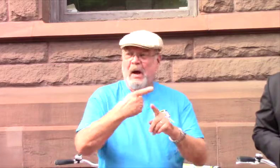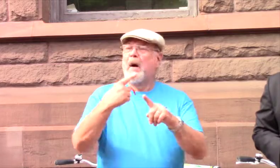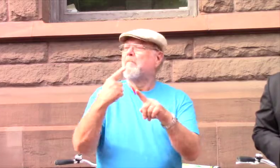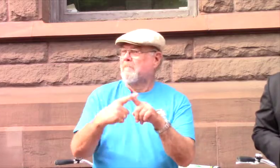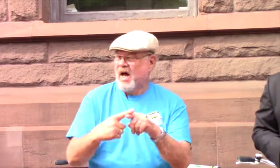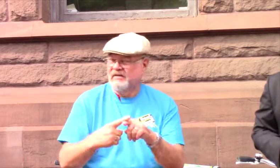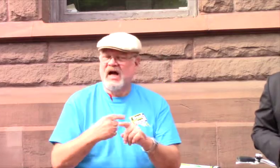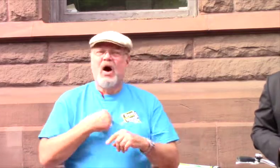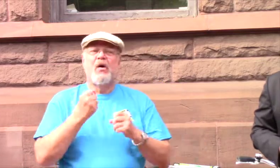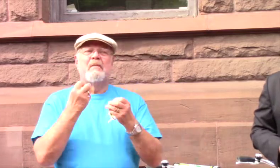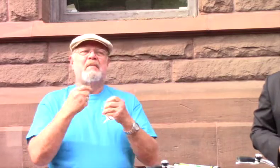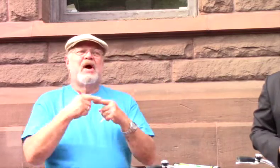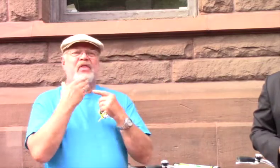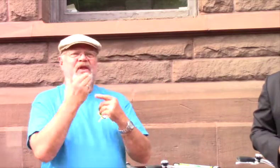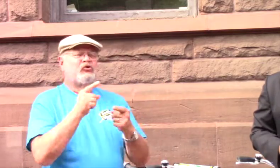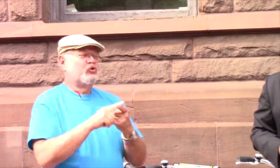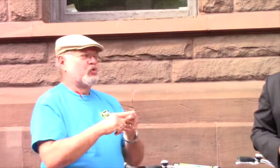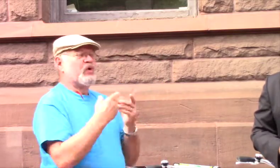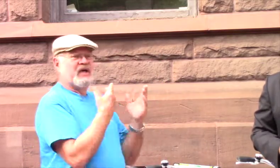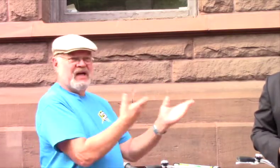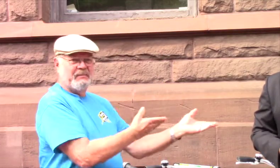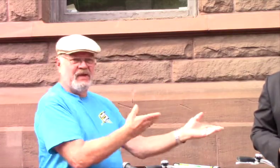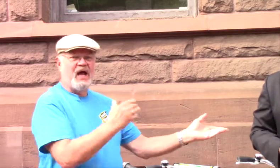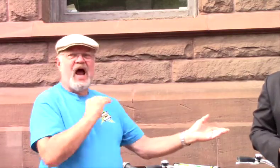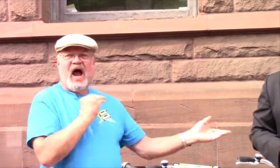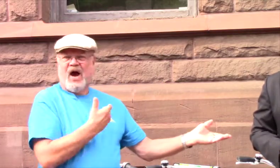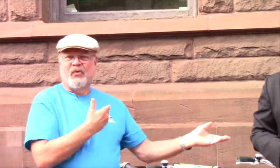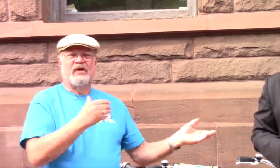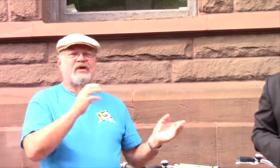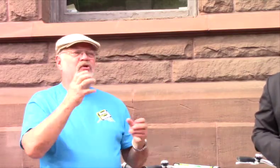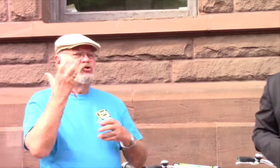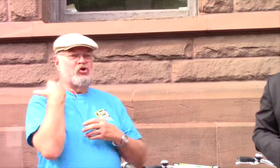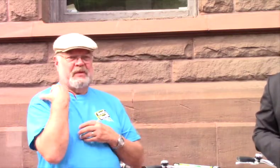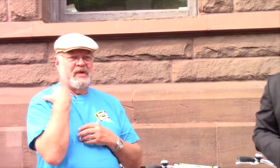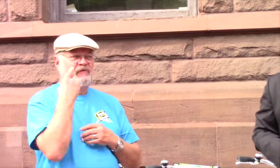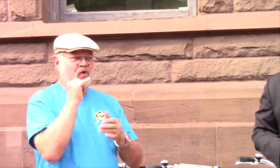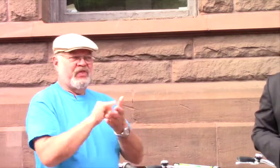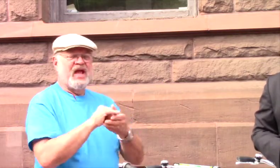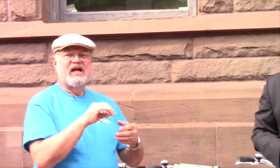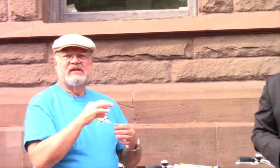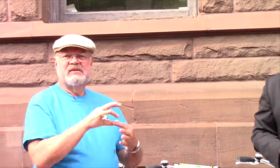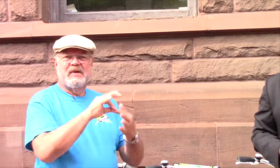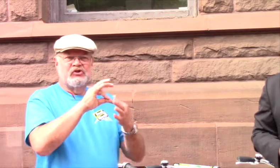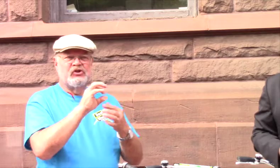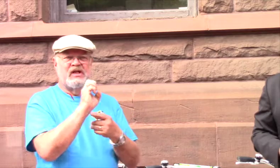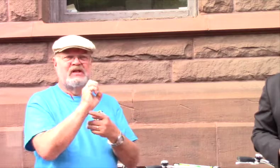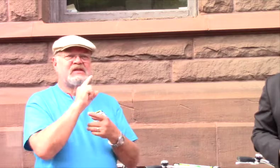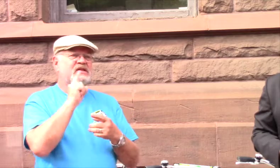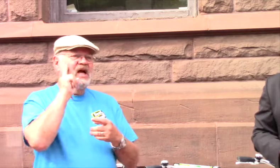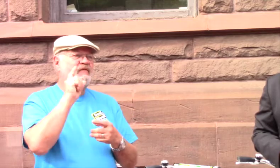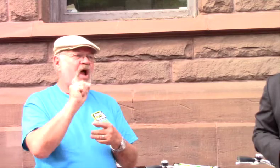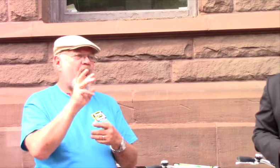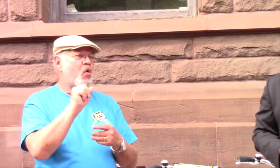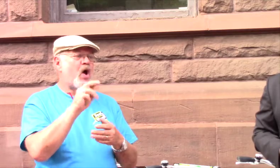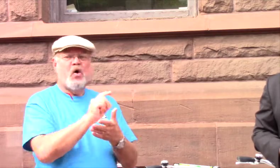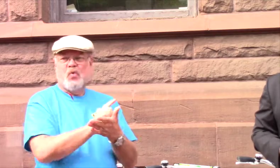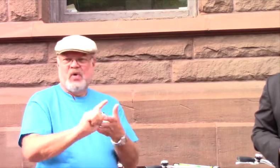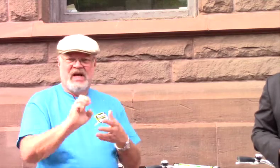to see this flag raised. Plus, many thanks to Fred, our chairperson for the special Deaf Awareness